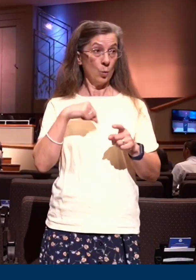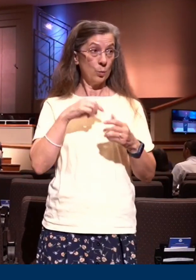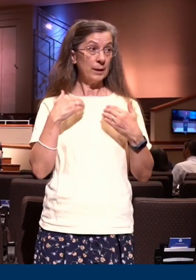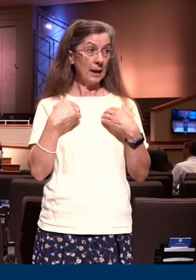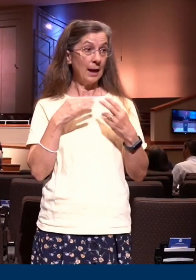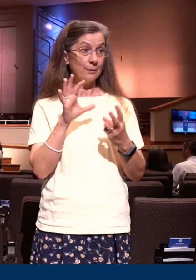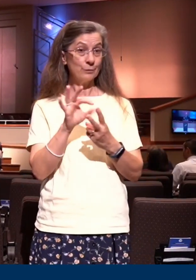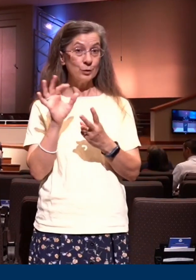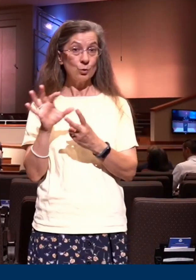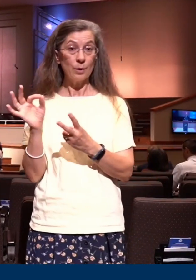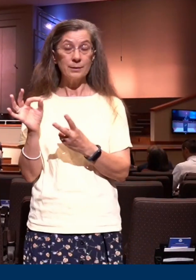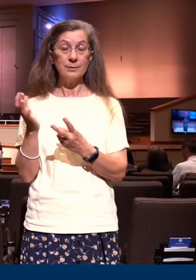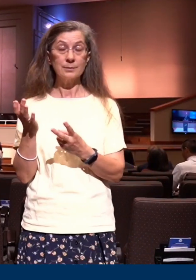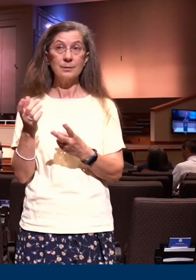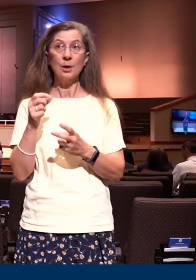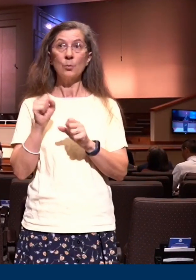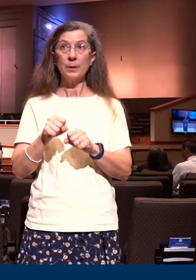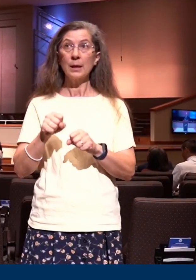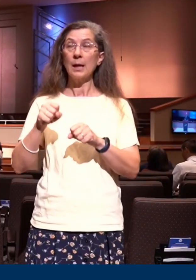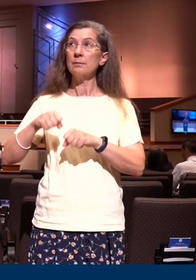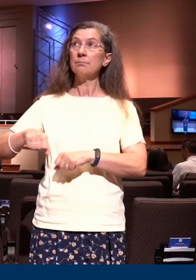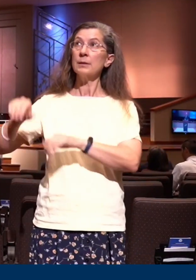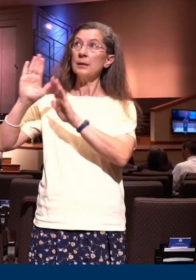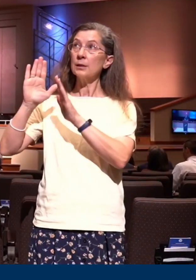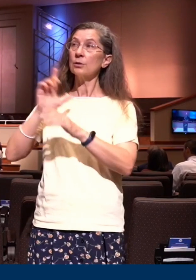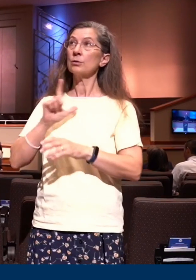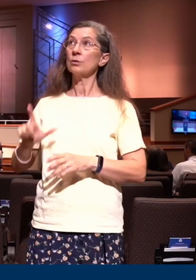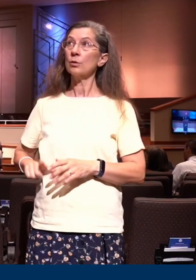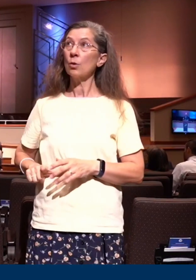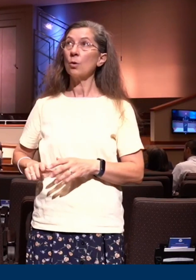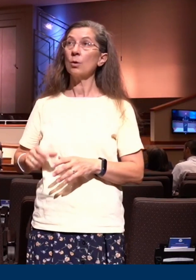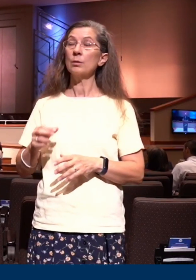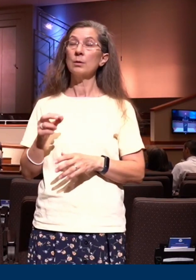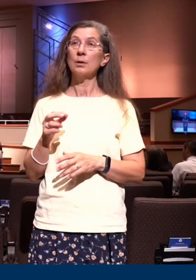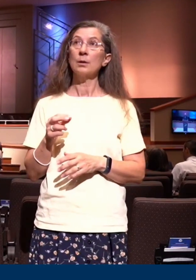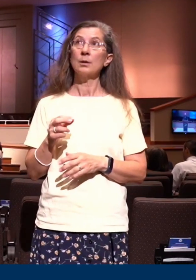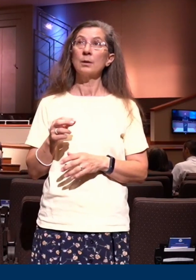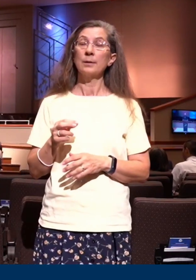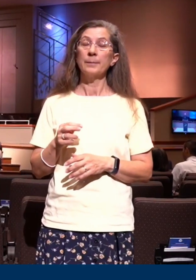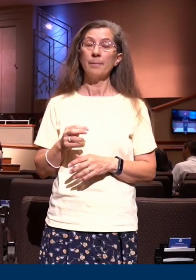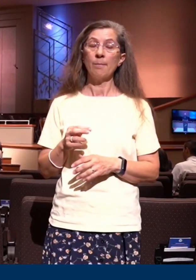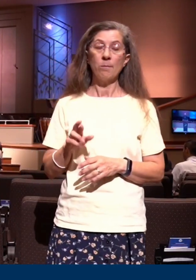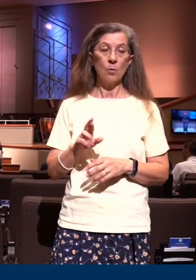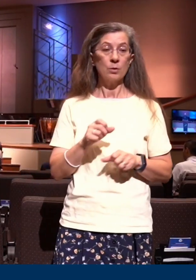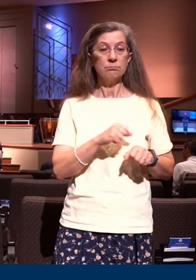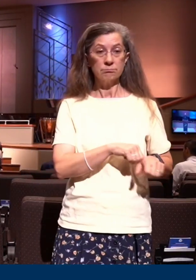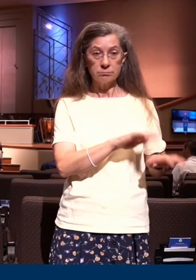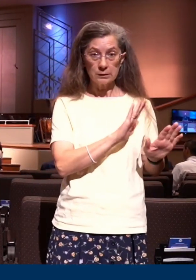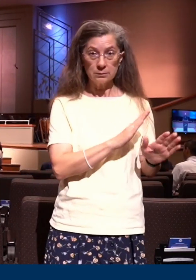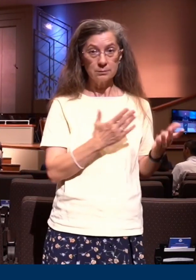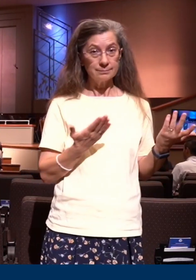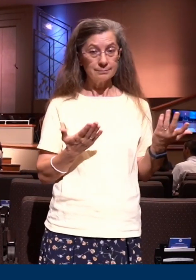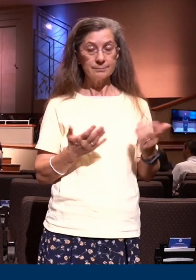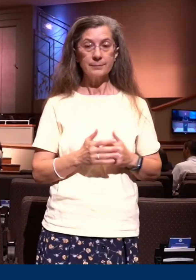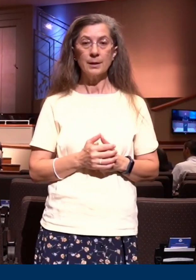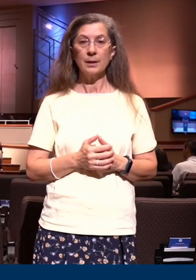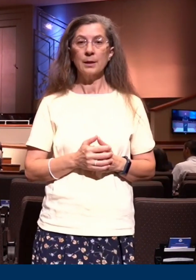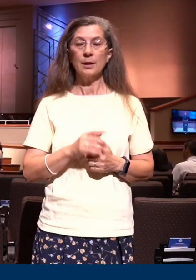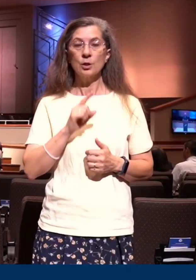is a choice to yield to the Lord. There is a choice to reckon ourself dead indeed unto sin. We'll see that in a moment. So, the purpose of the new life. First of all,